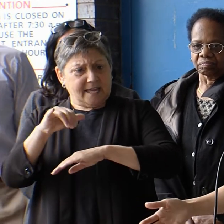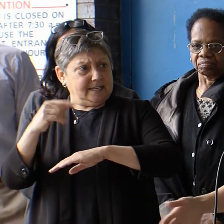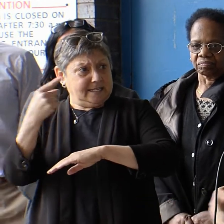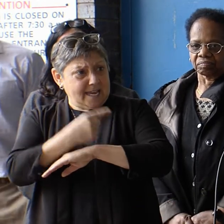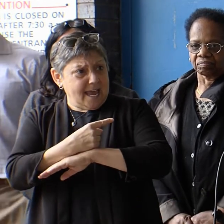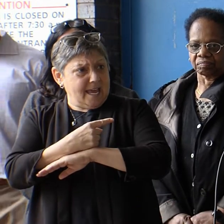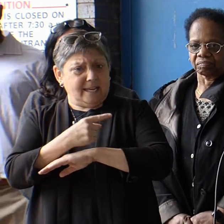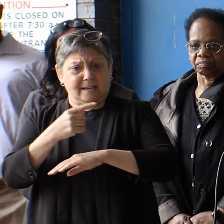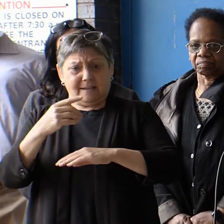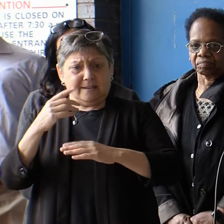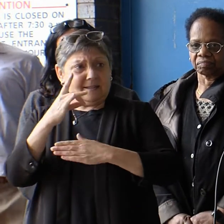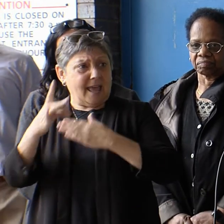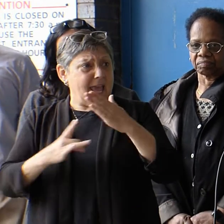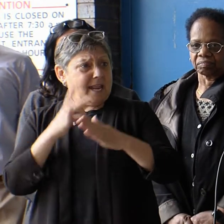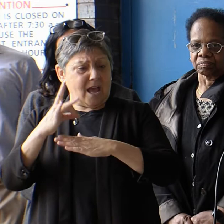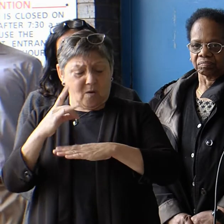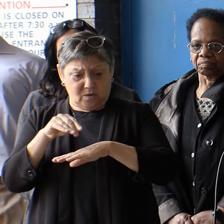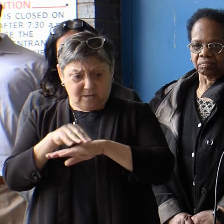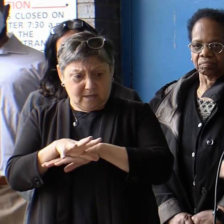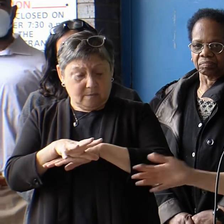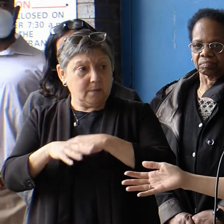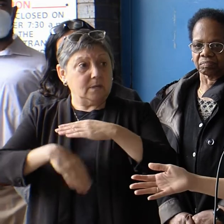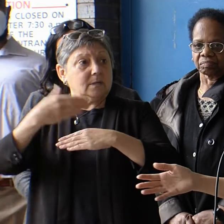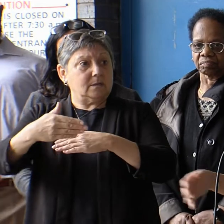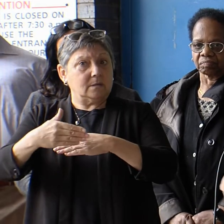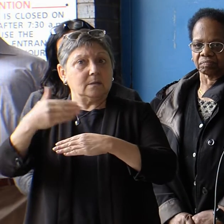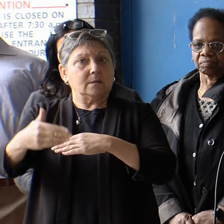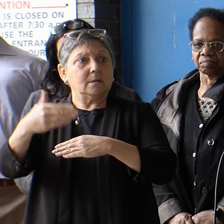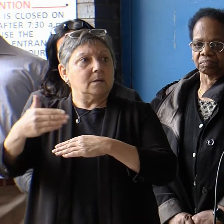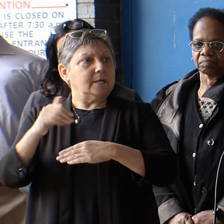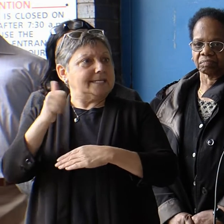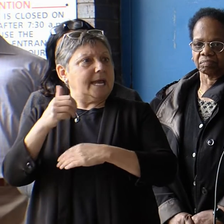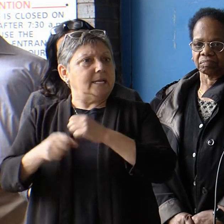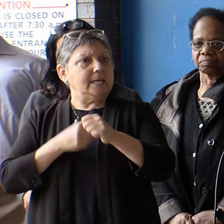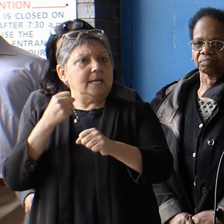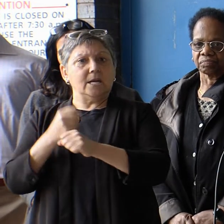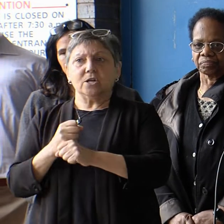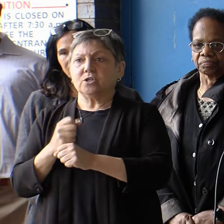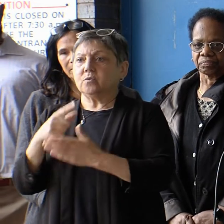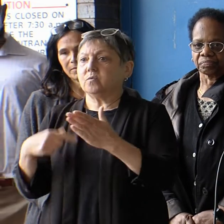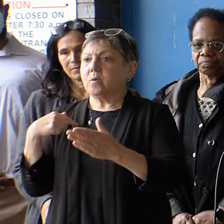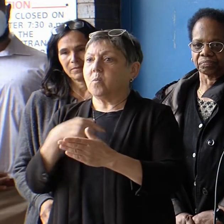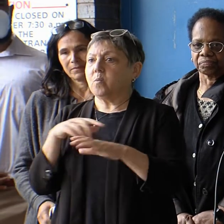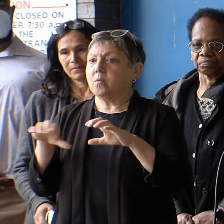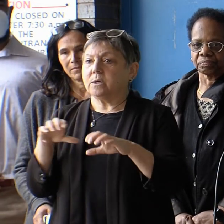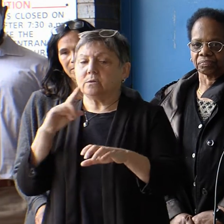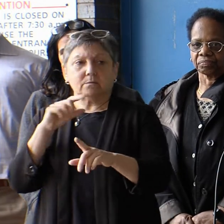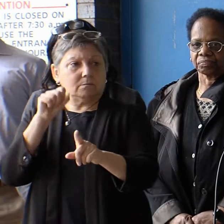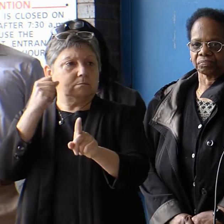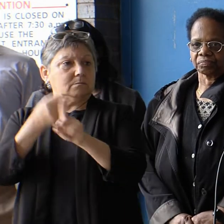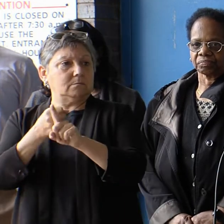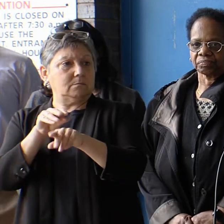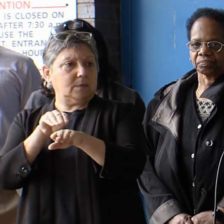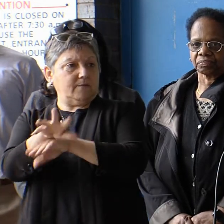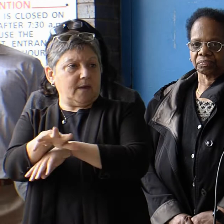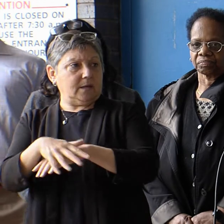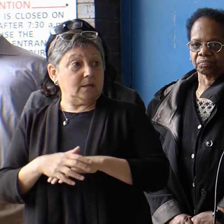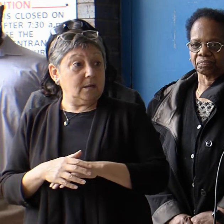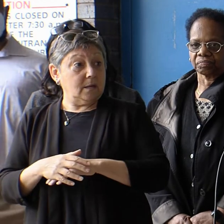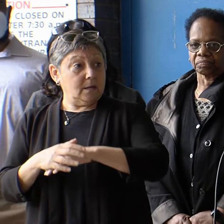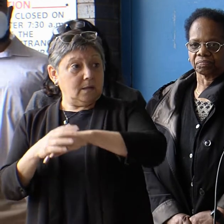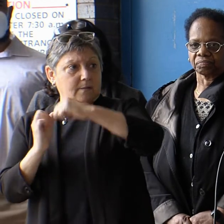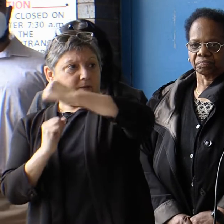hours of their lives, but the next decades of their lives after that. Our schools are the